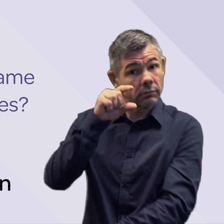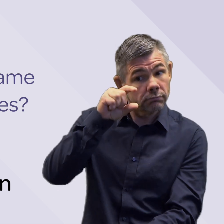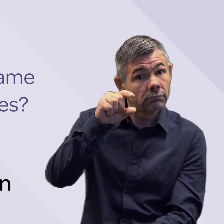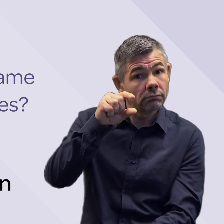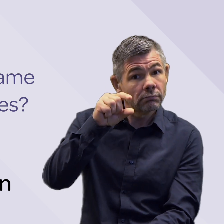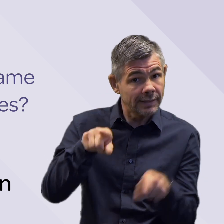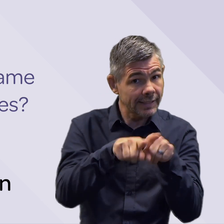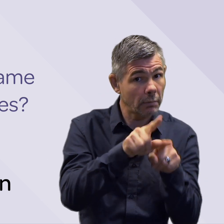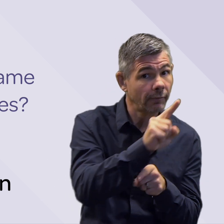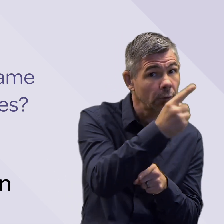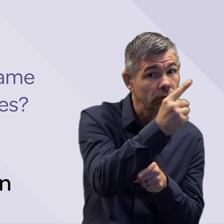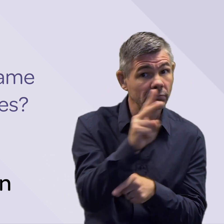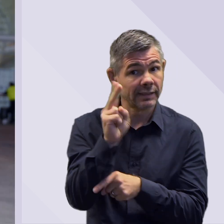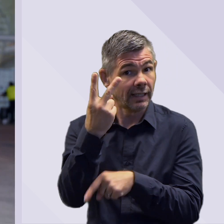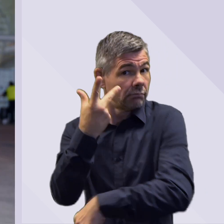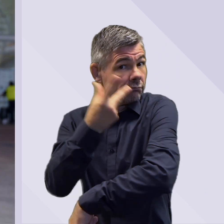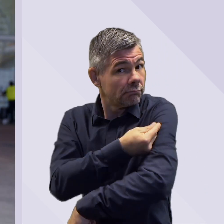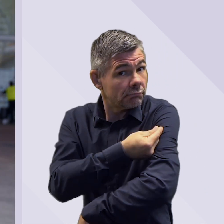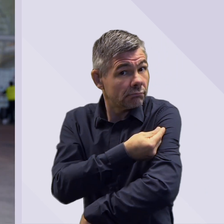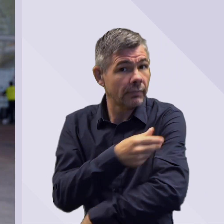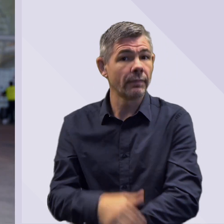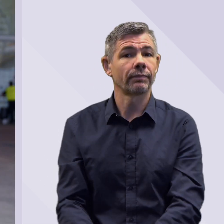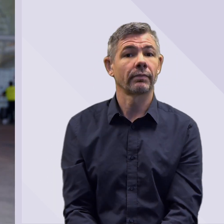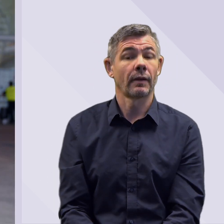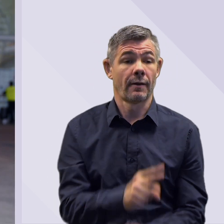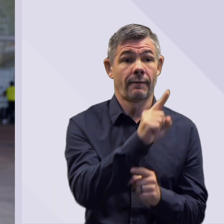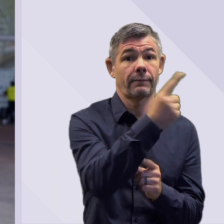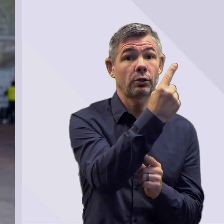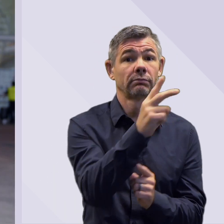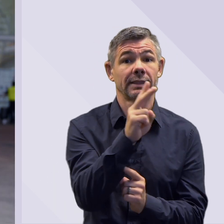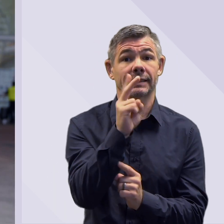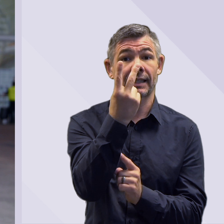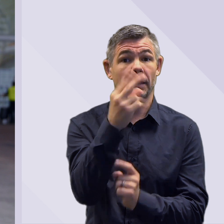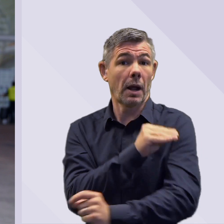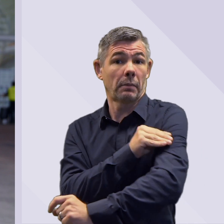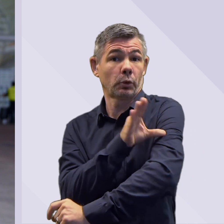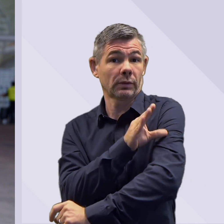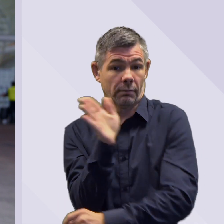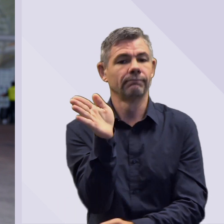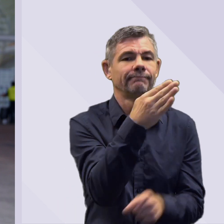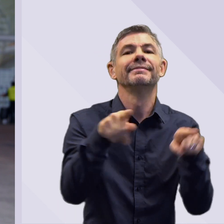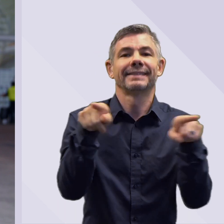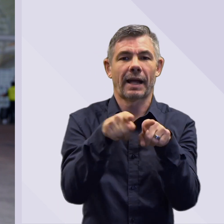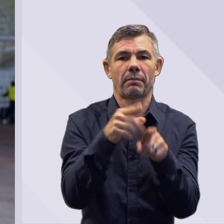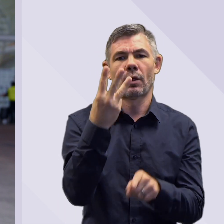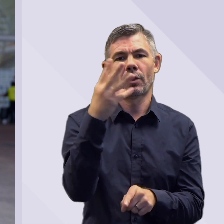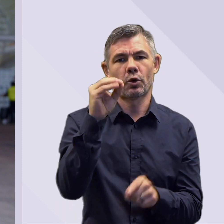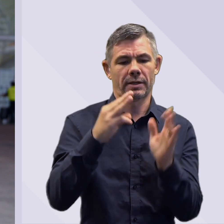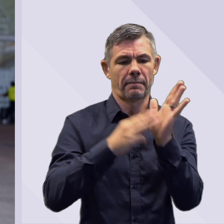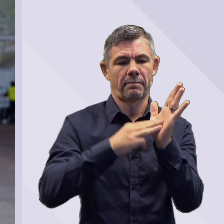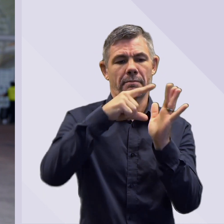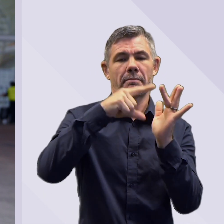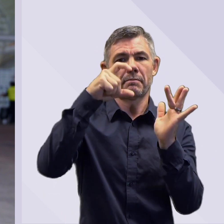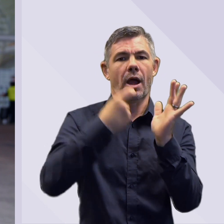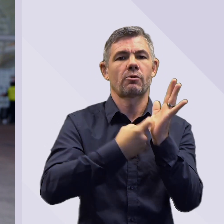the previous doses? So it's the same dose it's 30 micrograms same volume so for